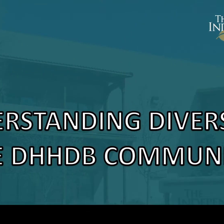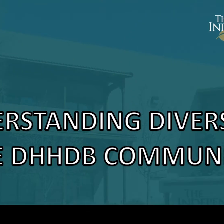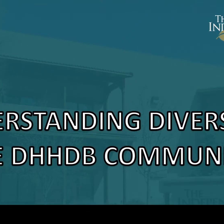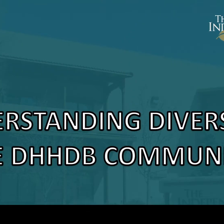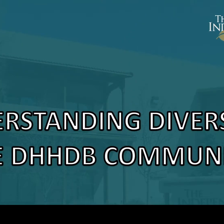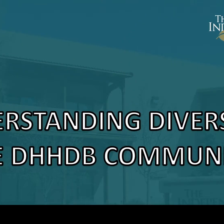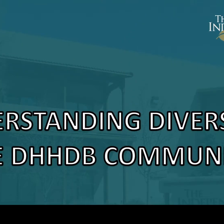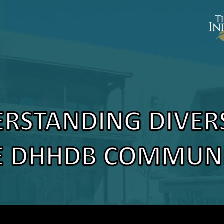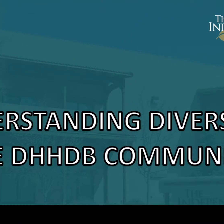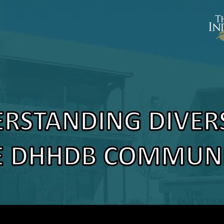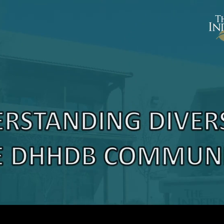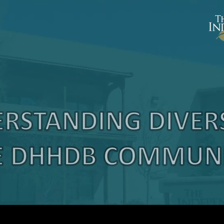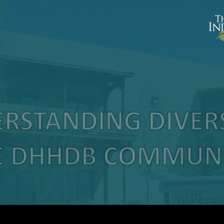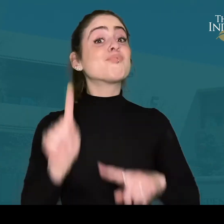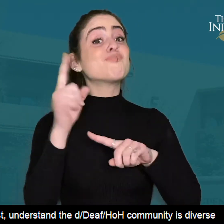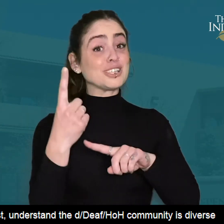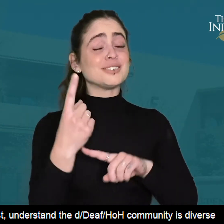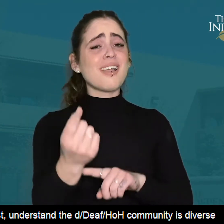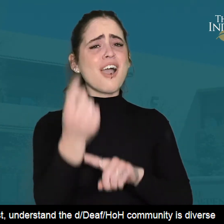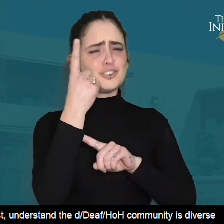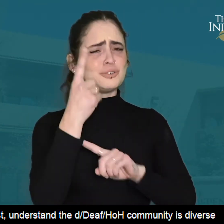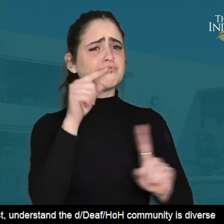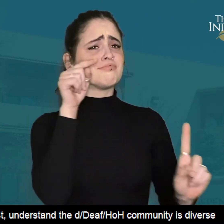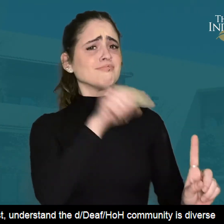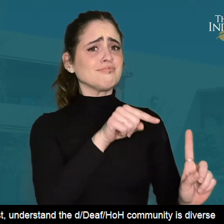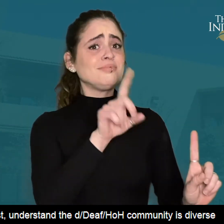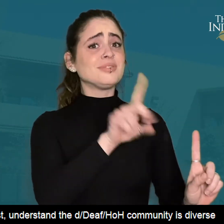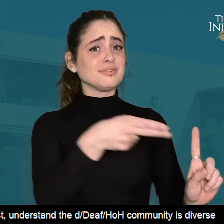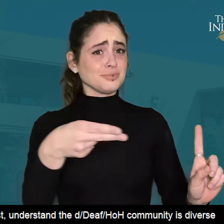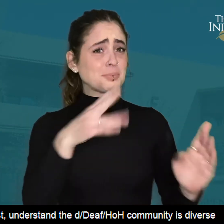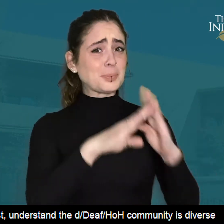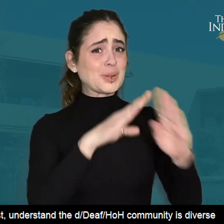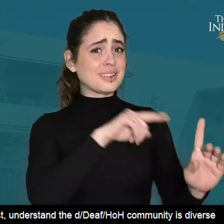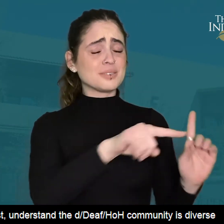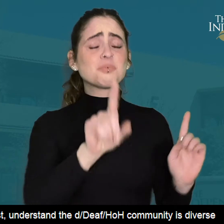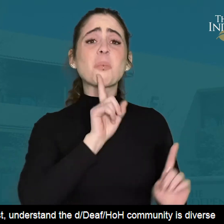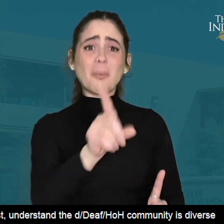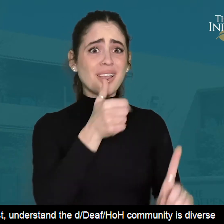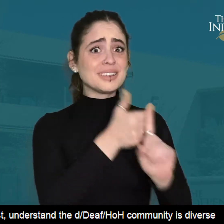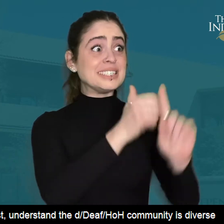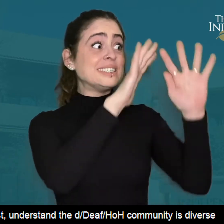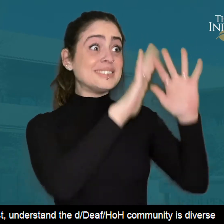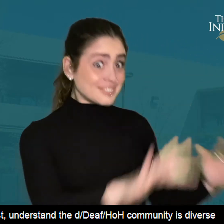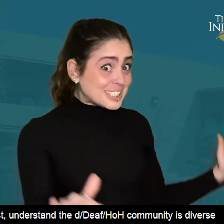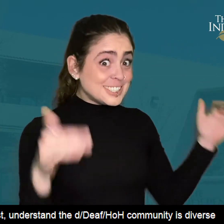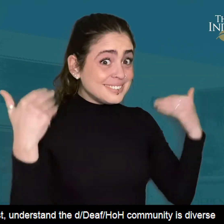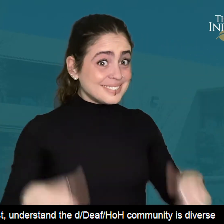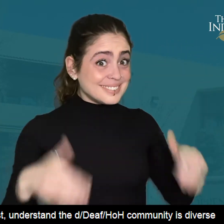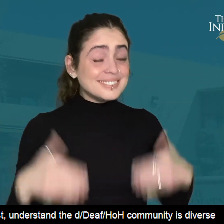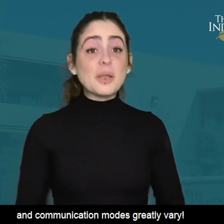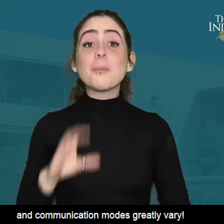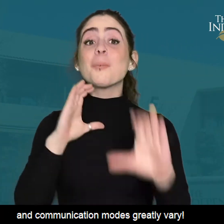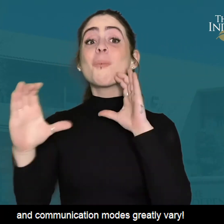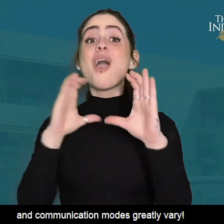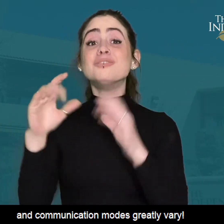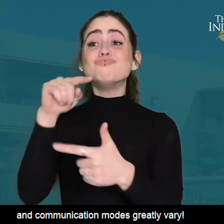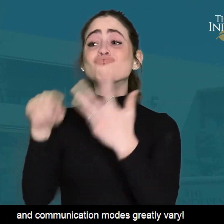video message. First, understand that the Deaf and Hard of Hearing community is diverse and communication